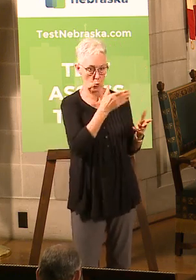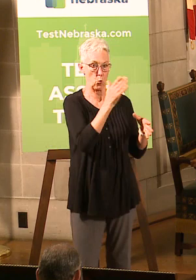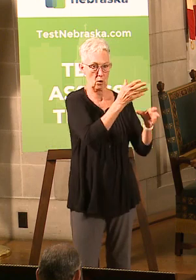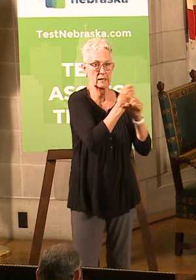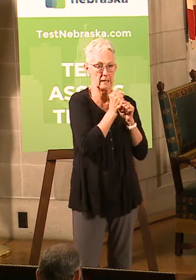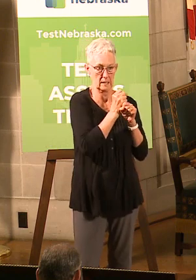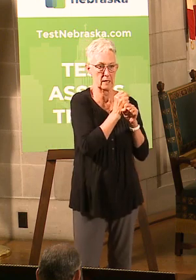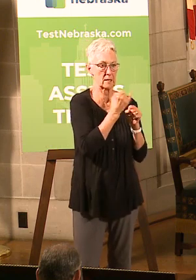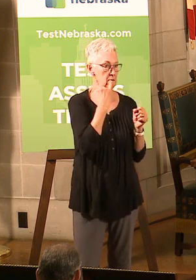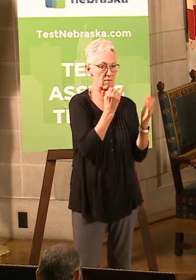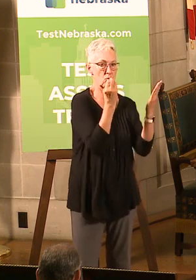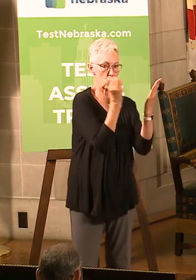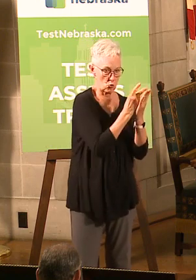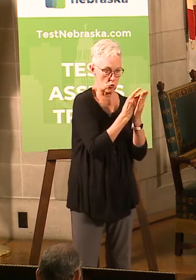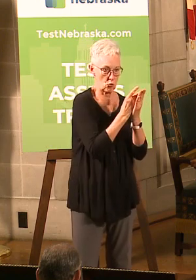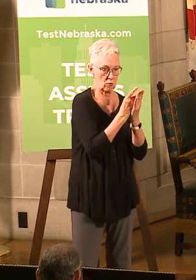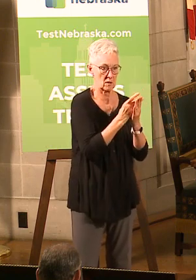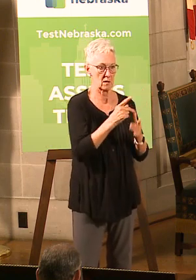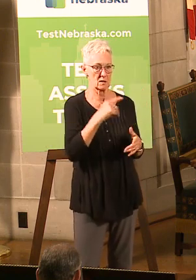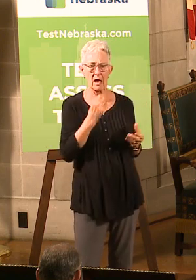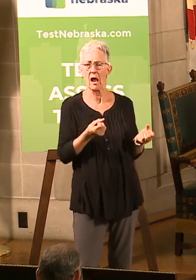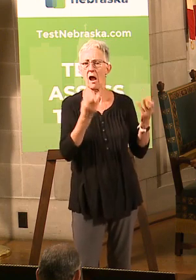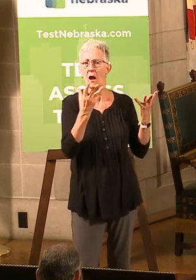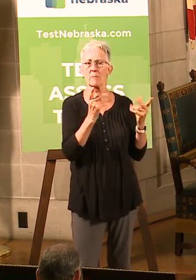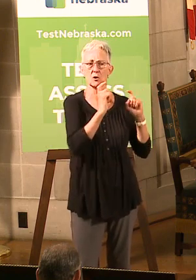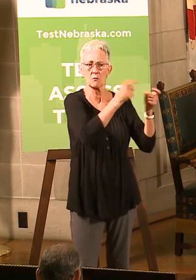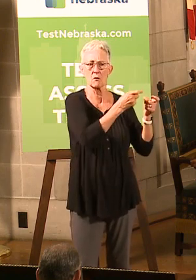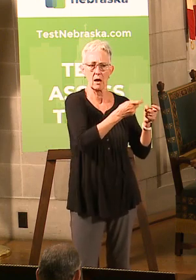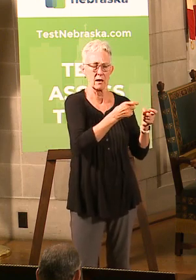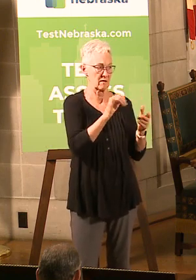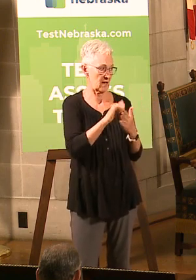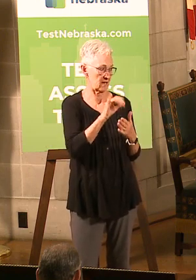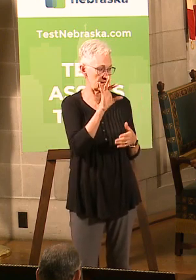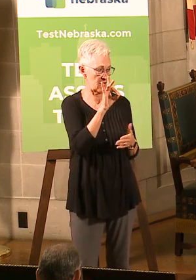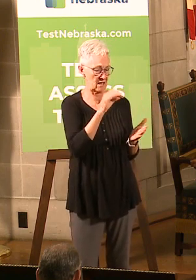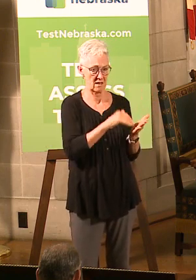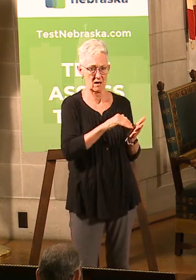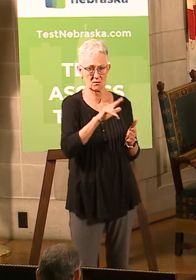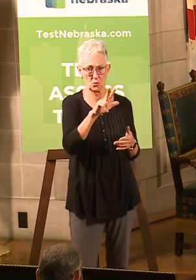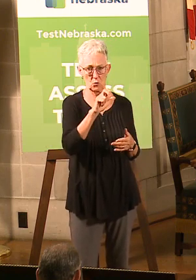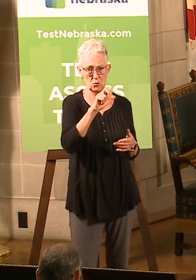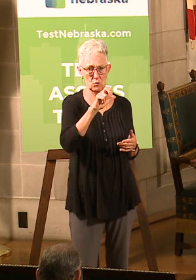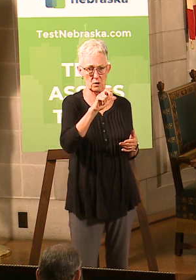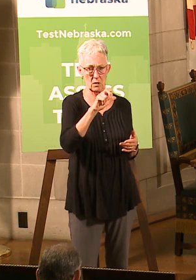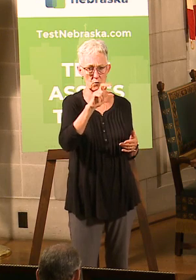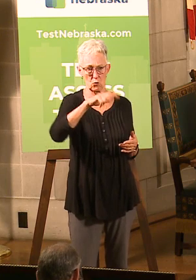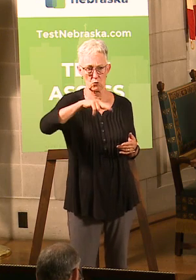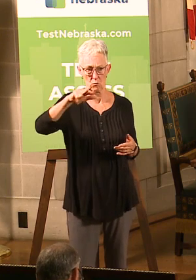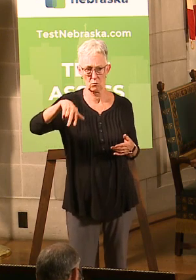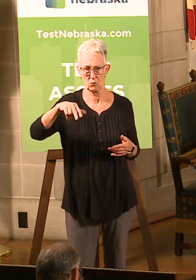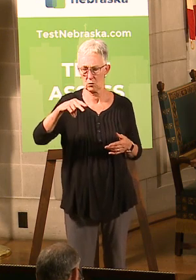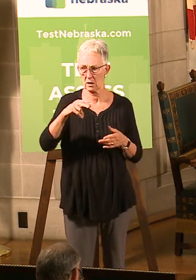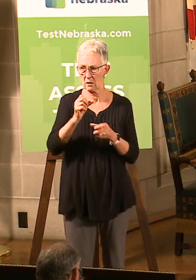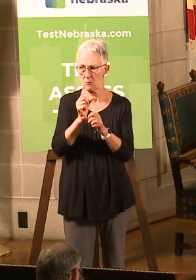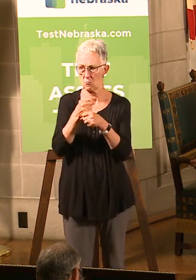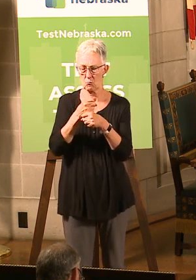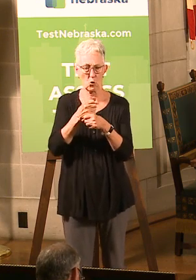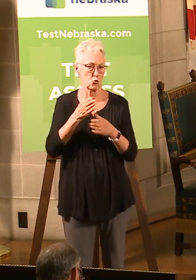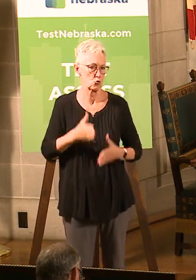the livestock side, the 100 million, that is 8,333 producers for $100 million.